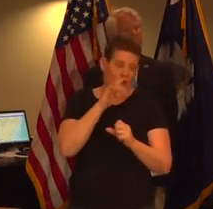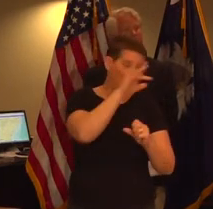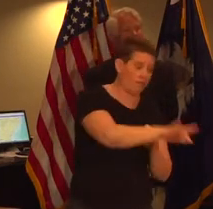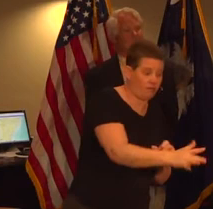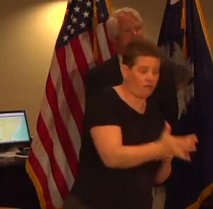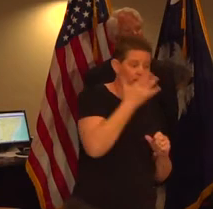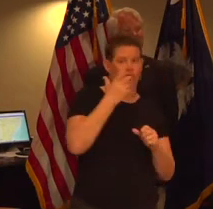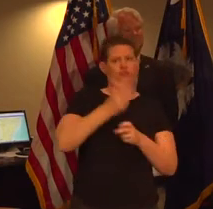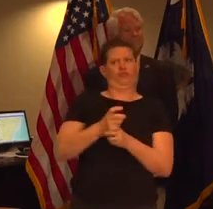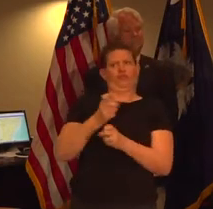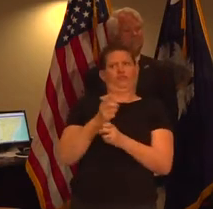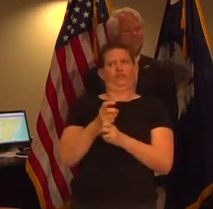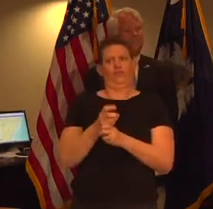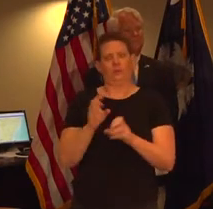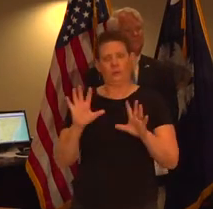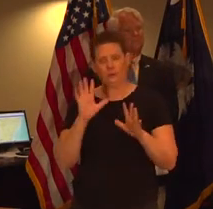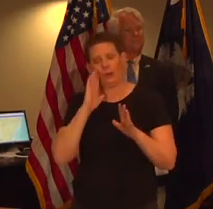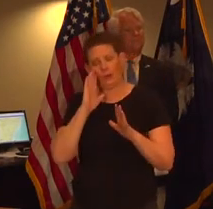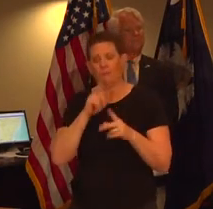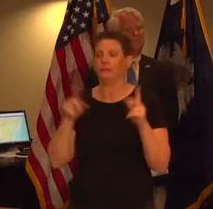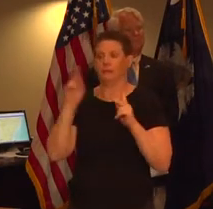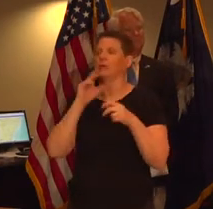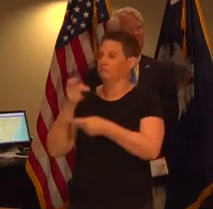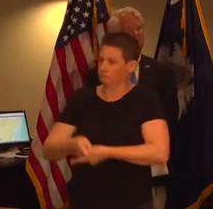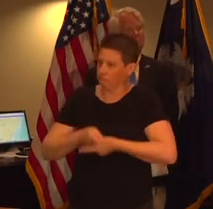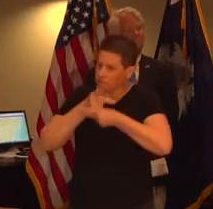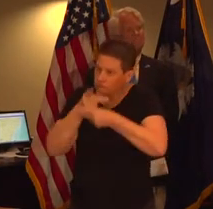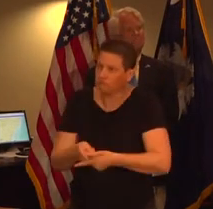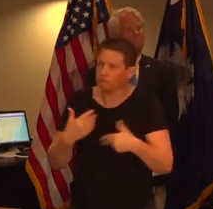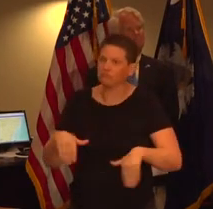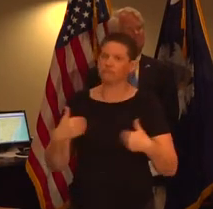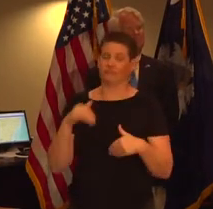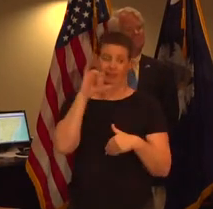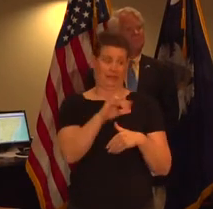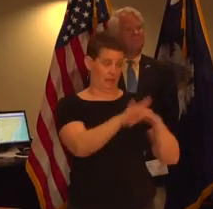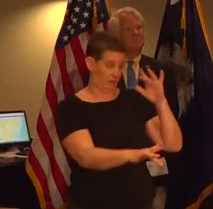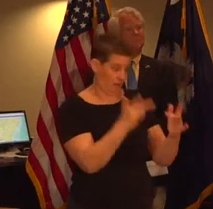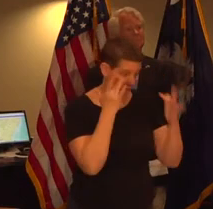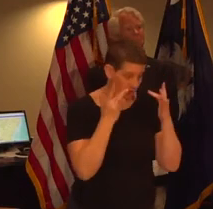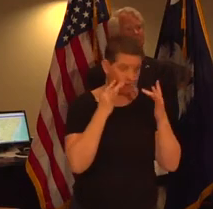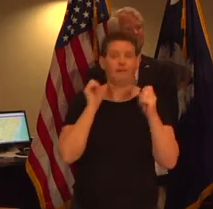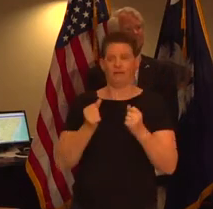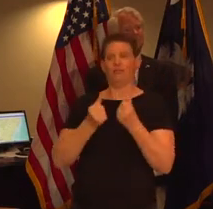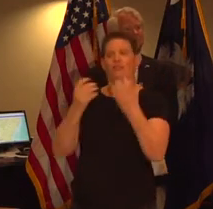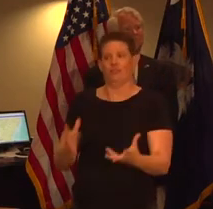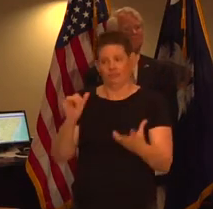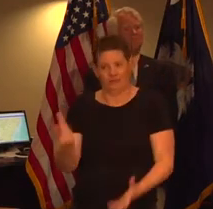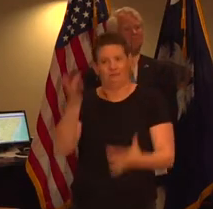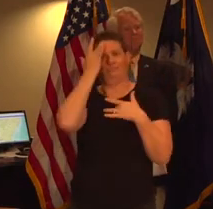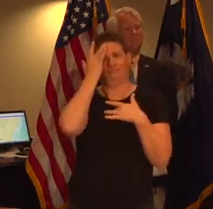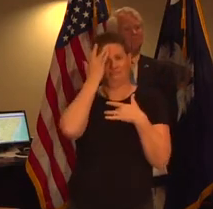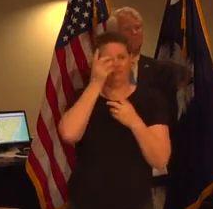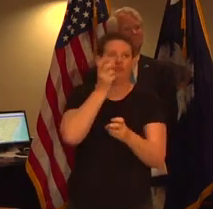then touch your your face touch your eyes nose and mouth which of course leads to the respiratory part of this it's hard to do that that's why you